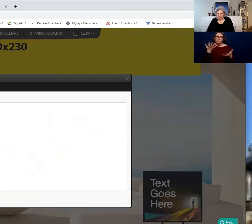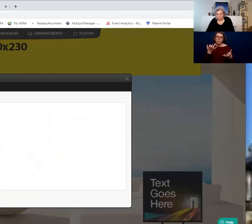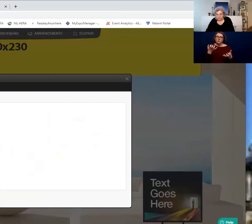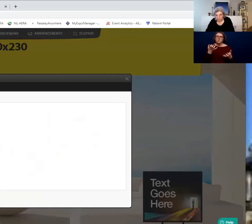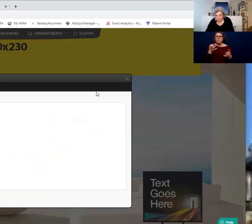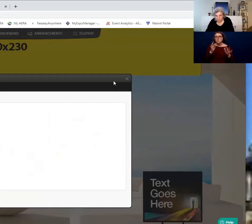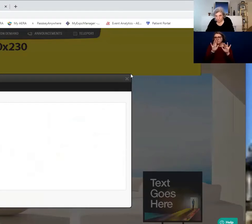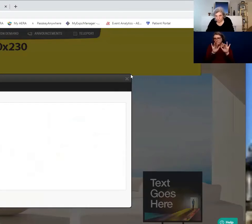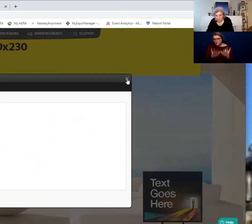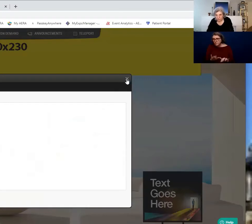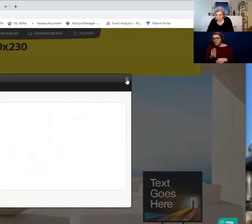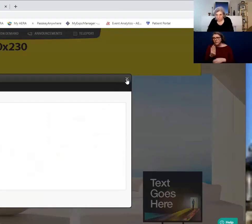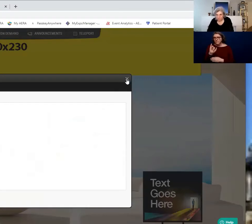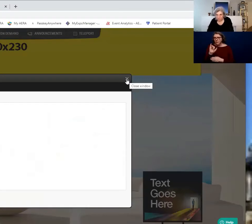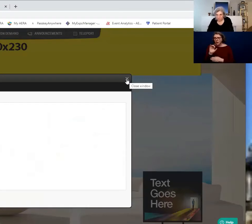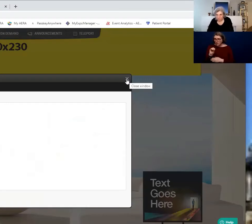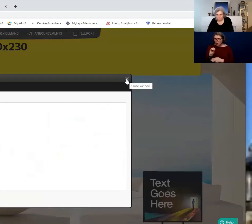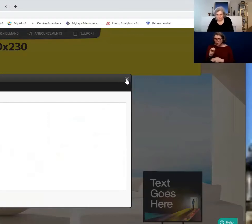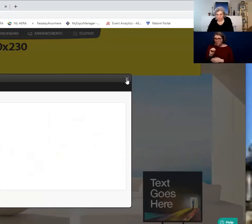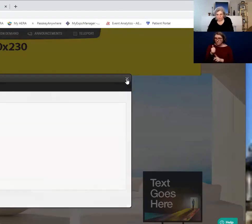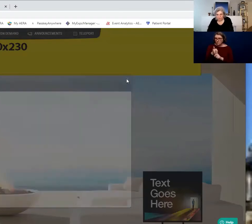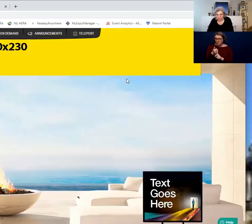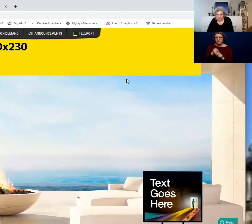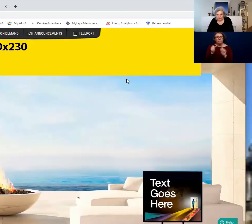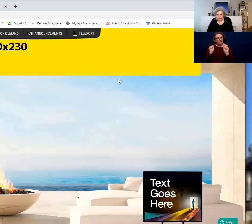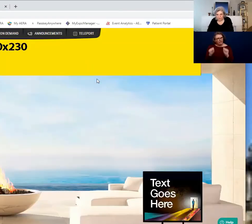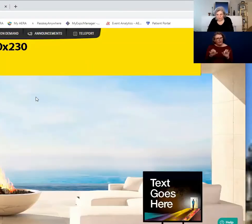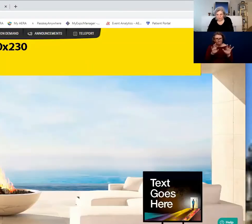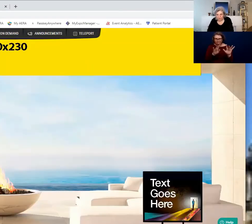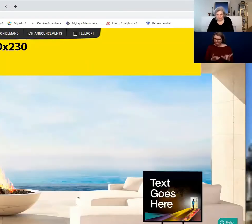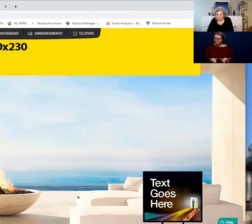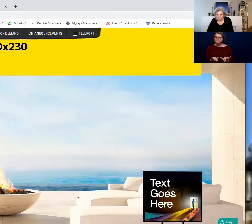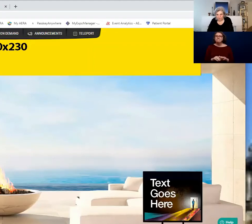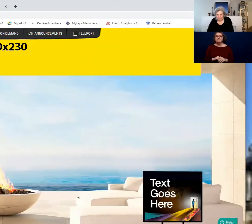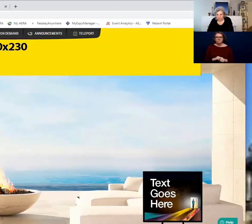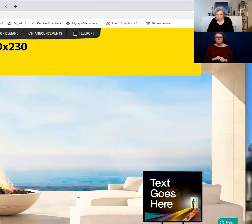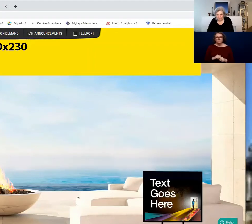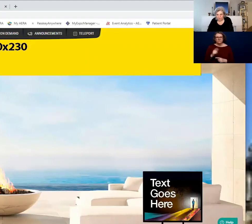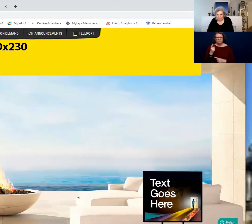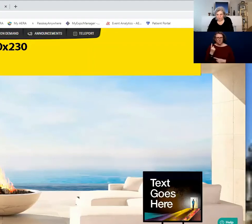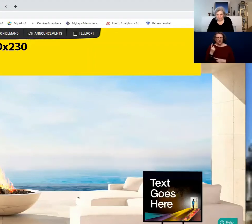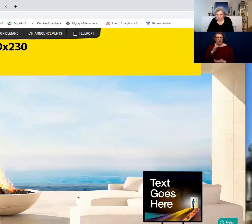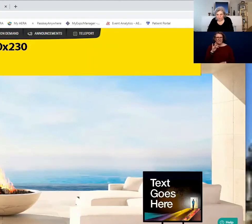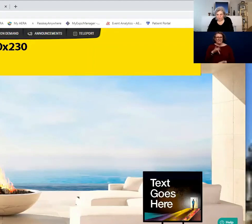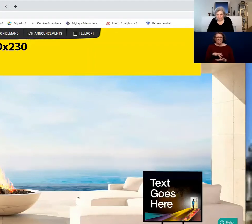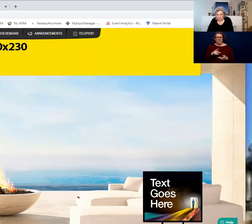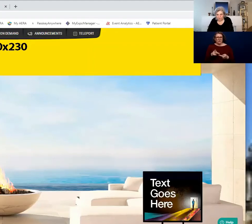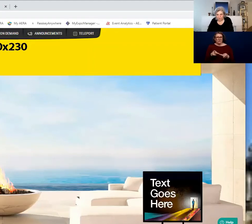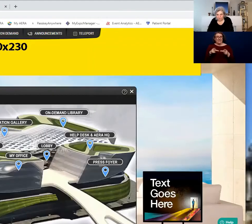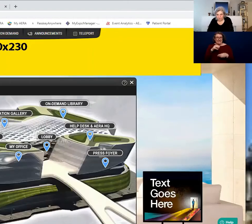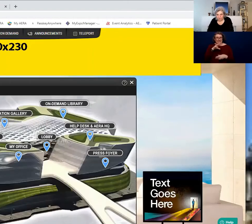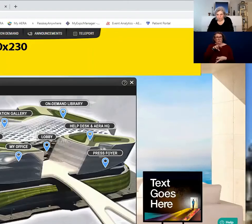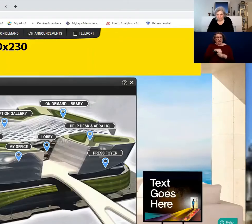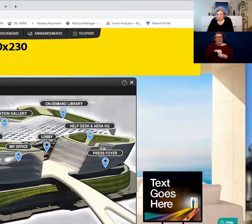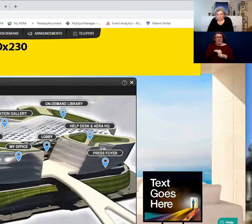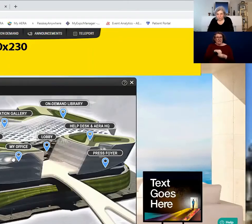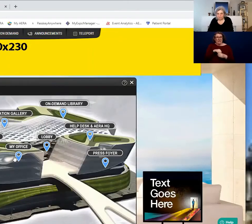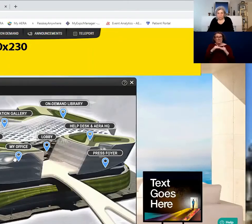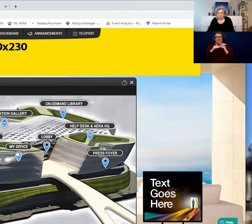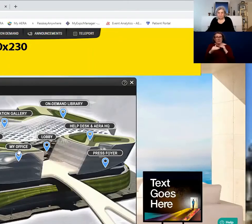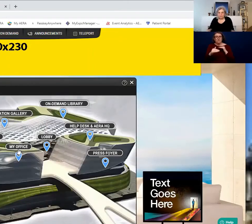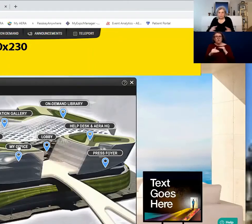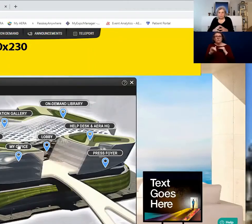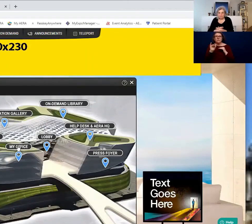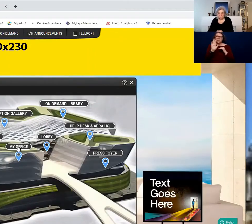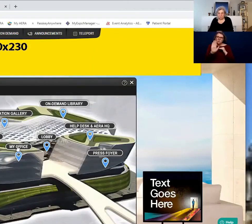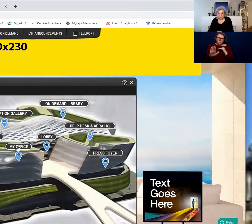for folks to see, you can do that as well. And then there's one central place in the, in the platform, and it's